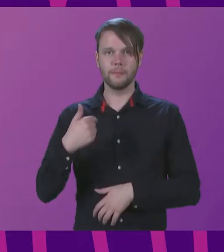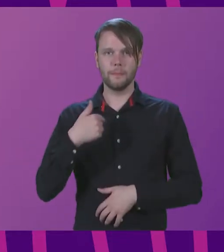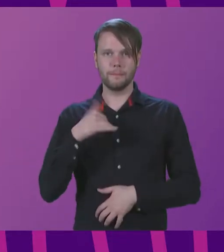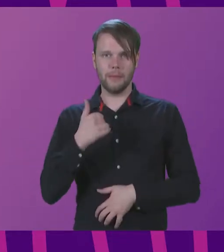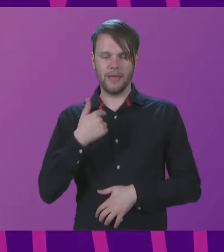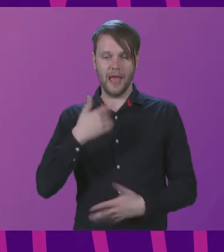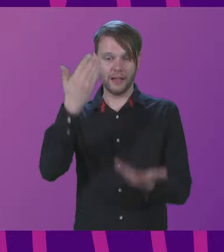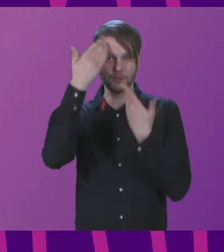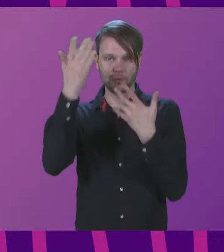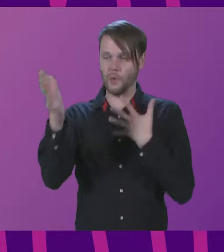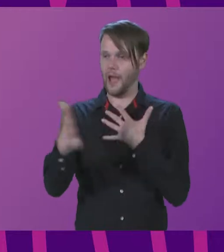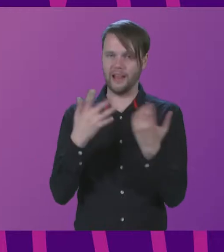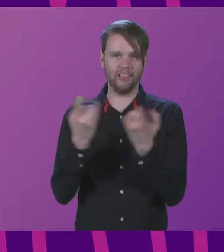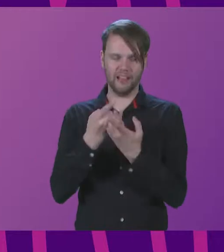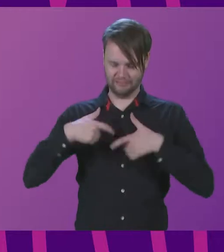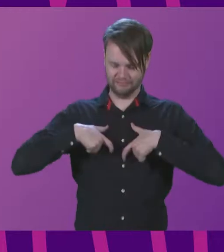know anything.